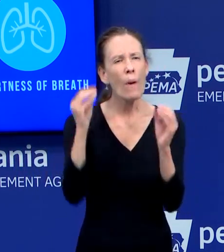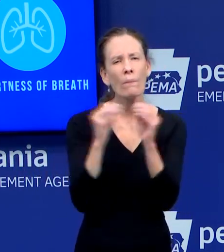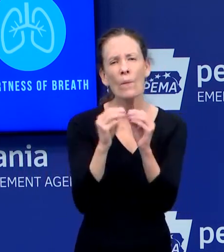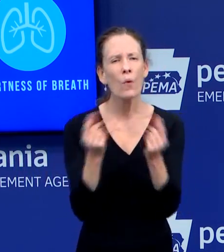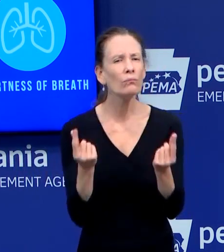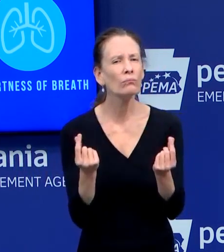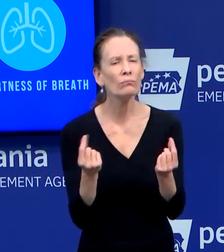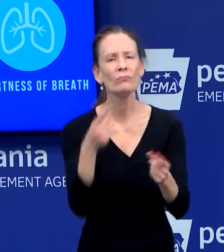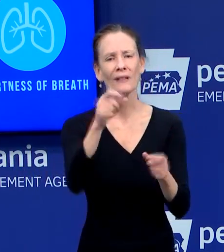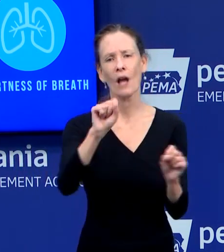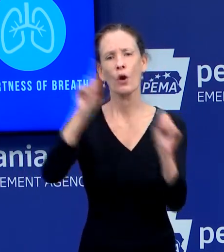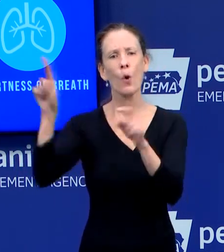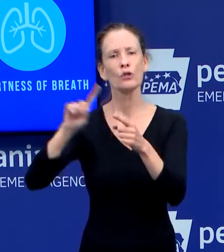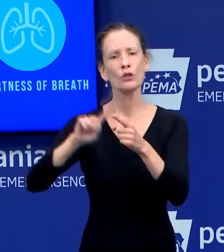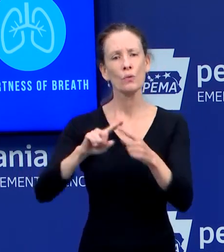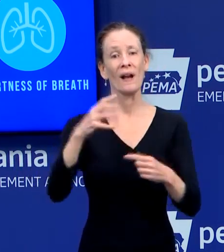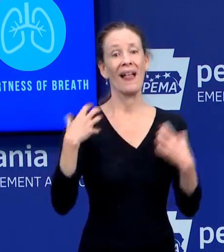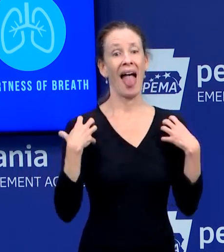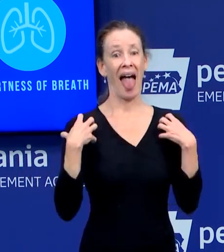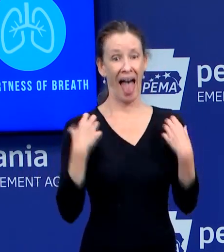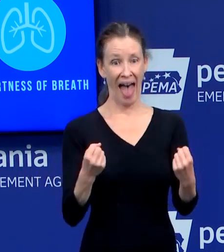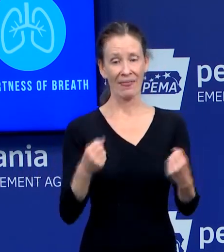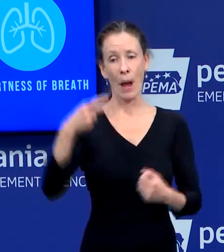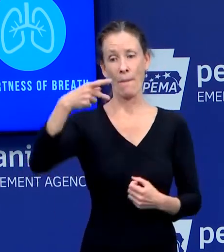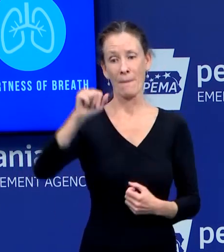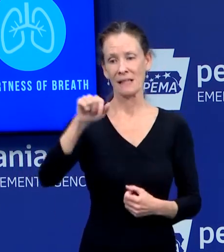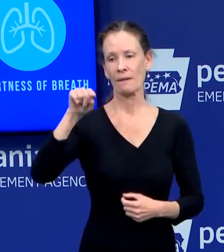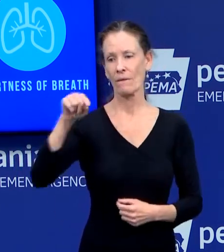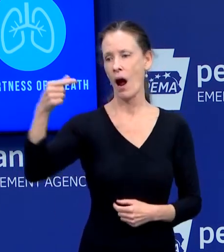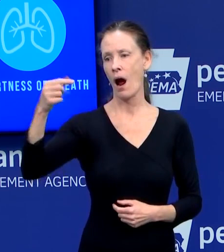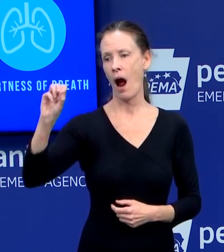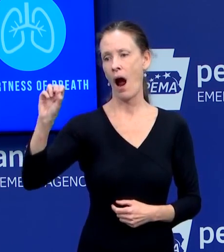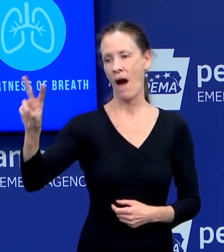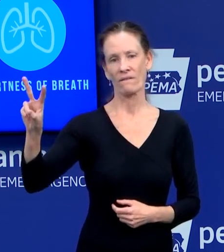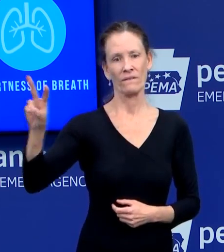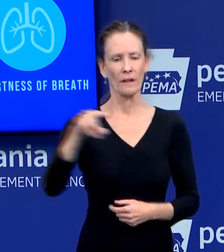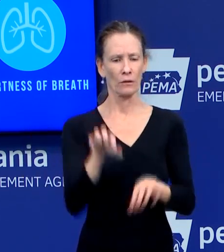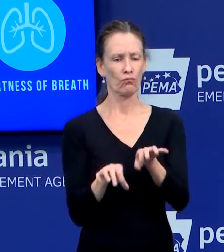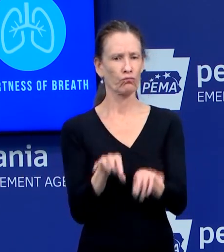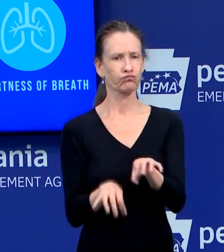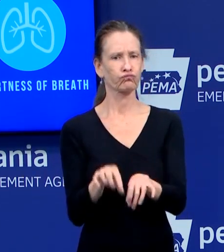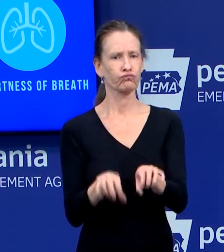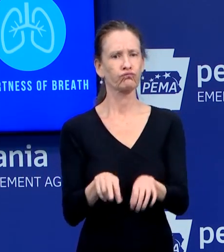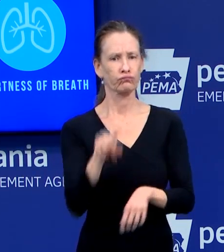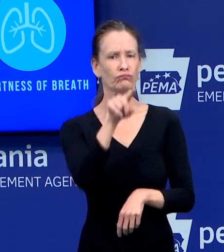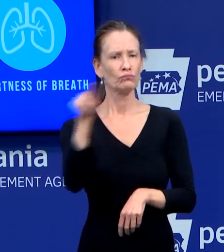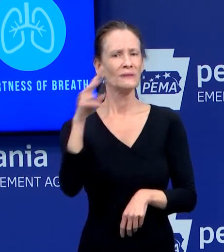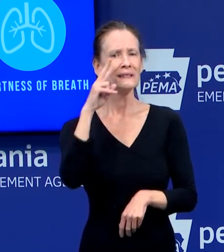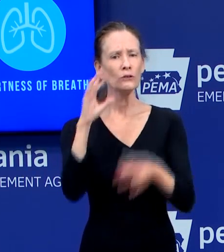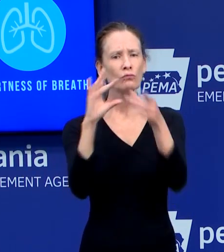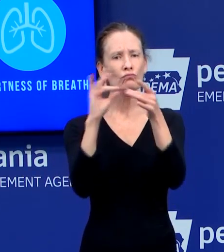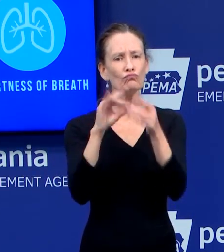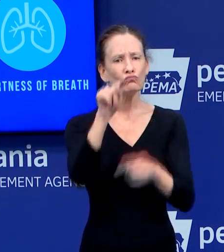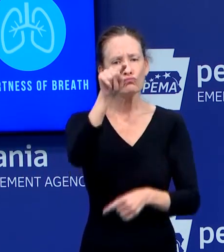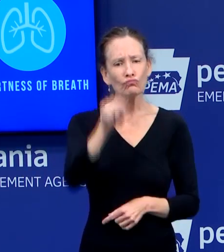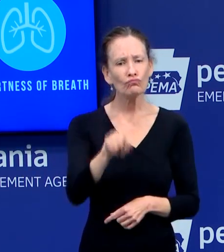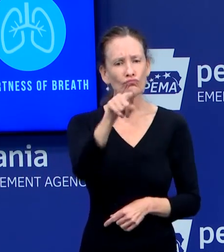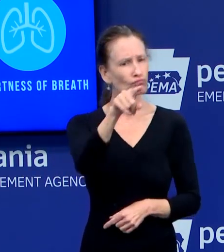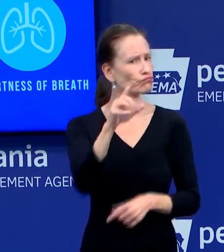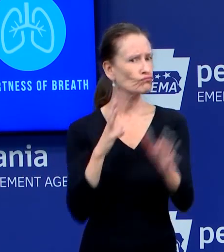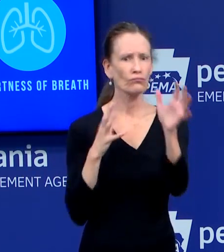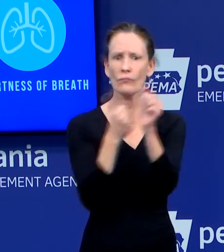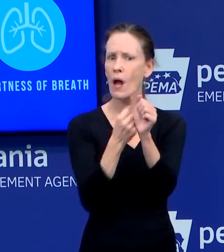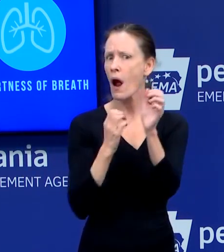situation evolves and develops, we will continue to update Pennsylvanians through our website,